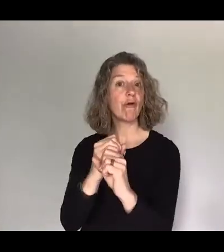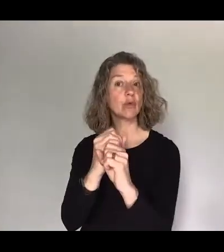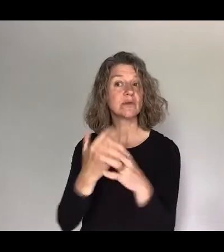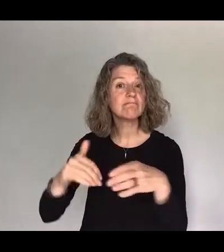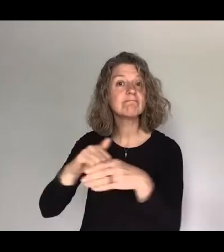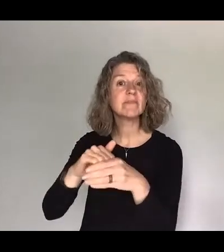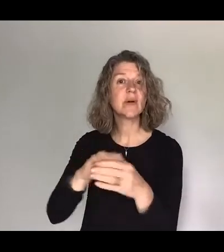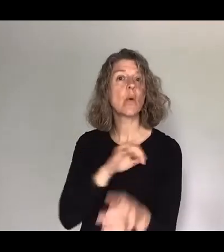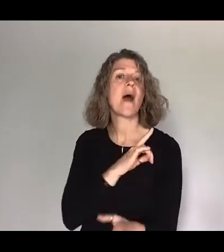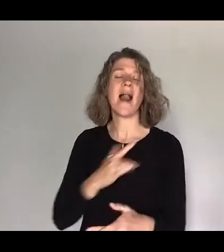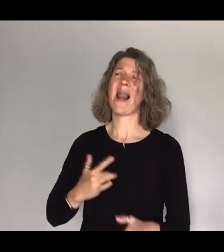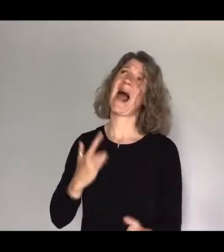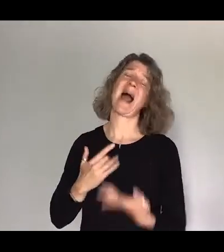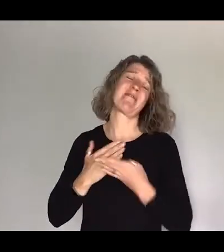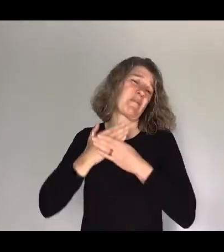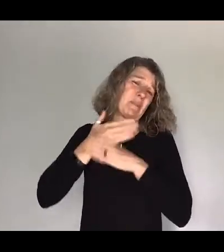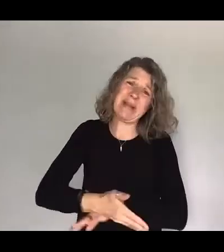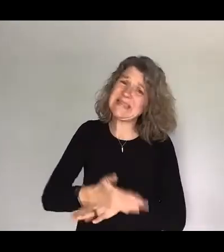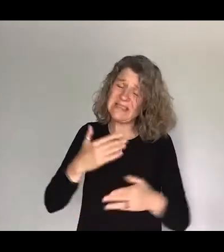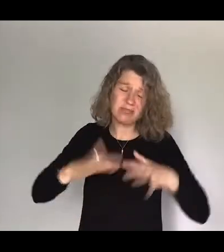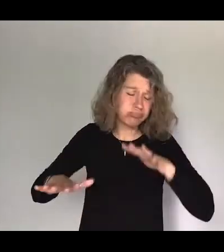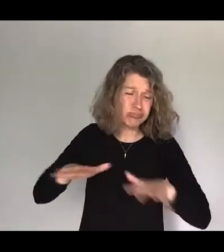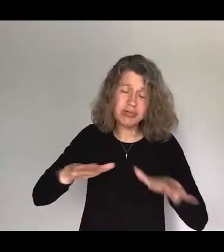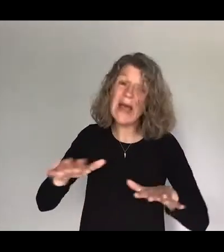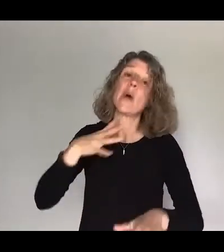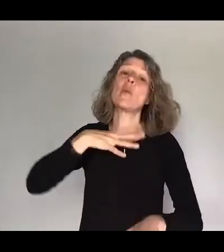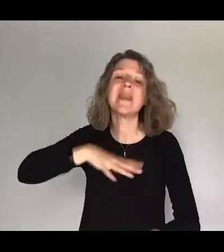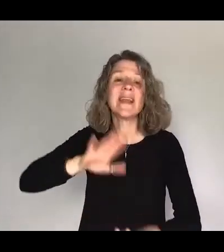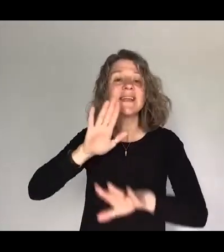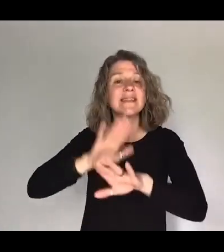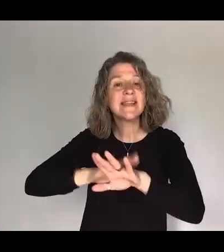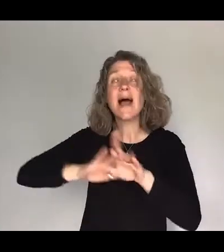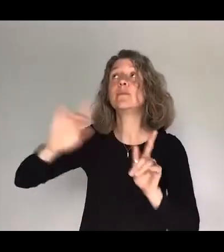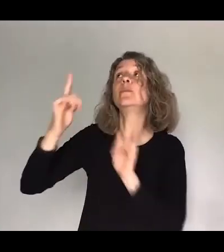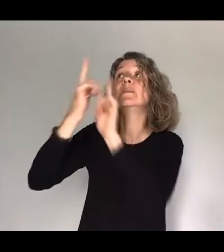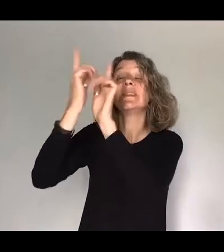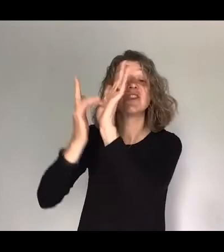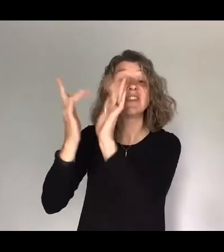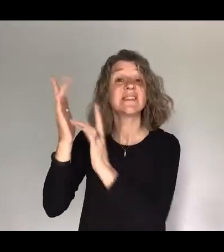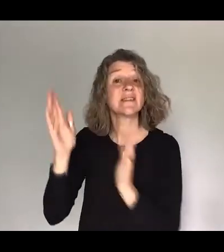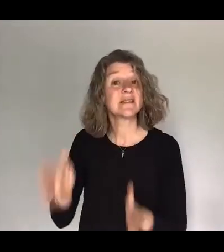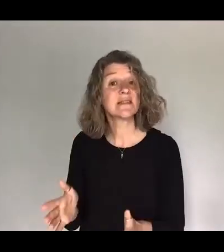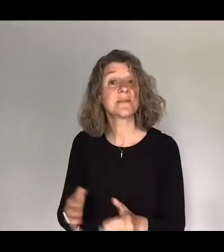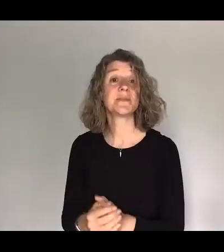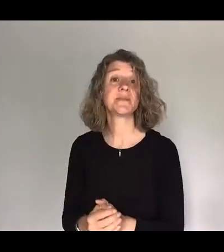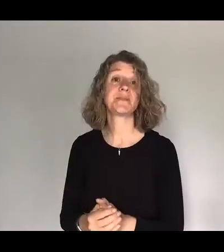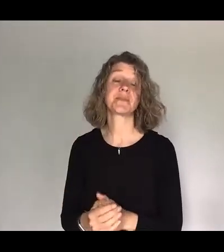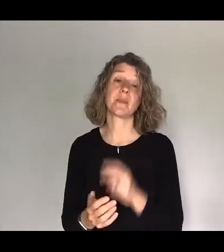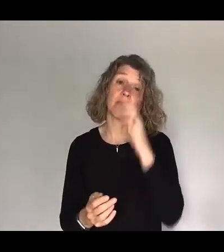to be intentional about carving out these spaces to encounter Jesus I mentioned earlier that when I first went